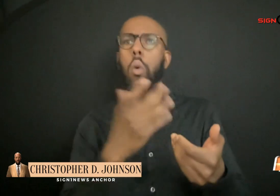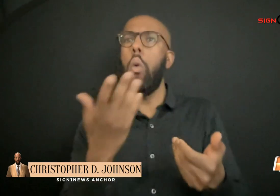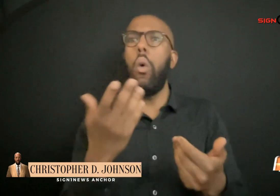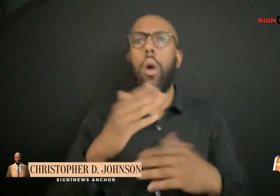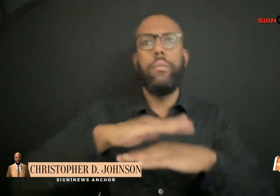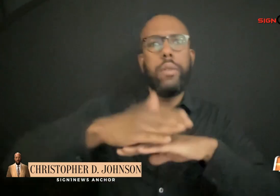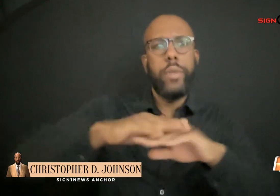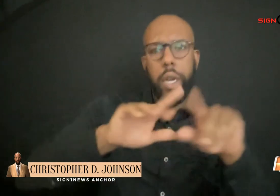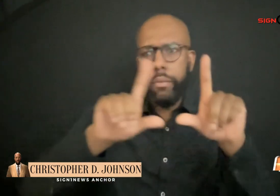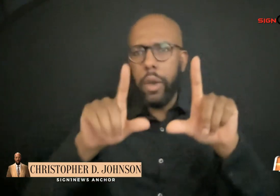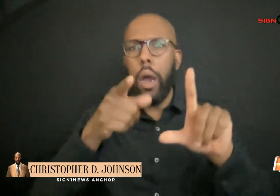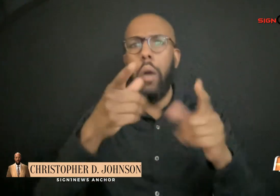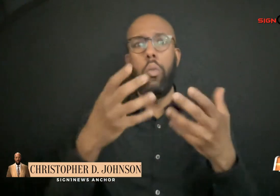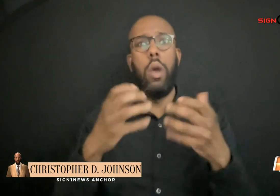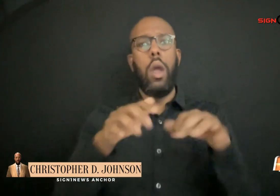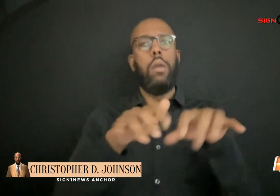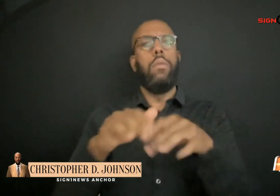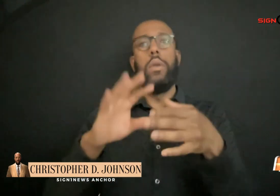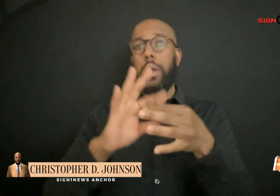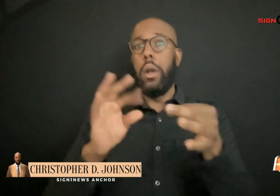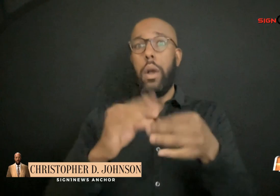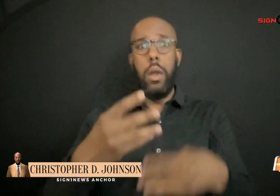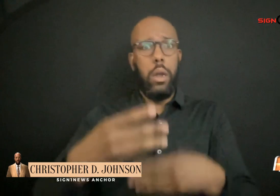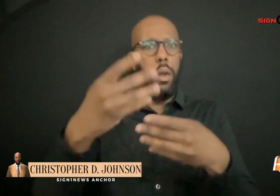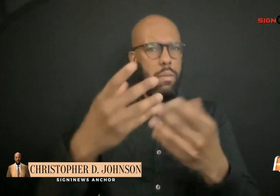update, we may add it as at the bottom of the screen.